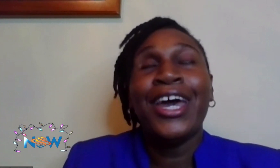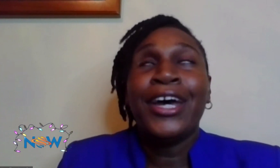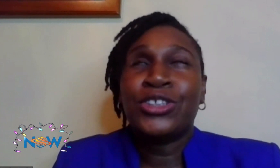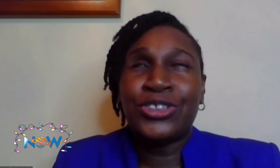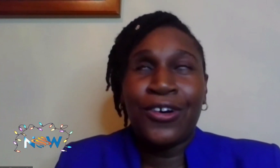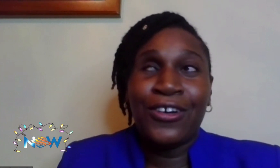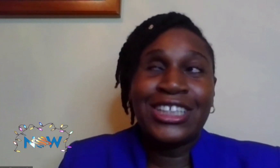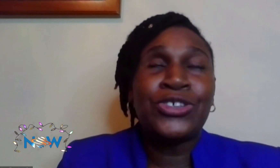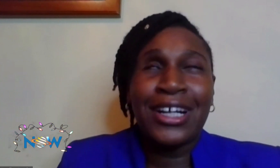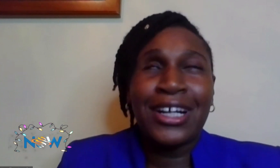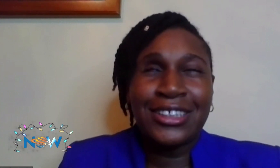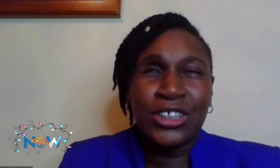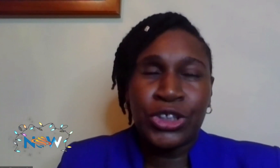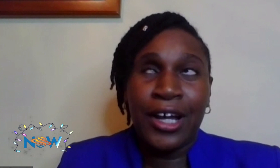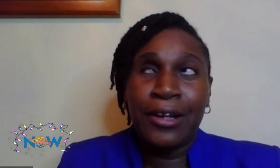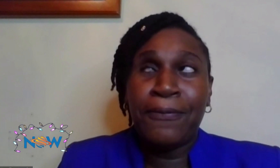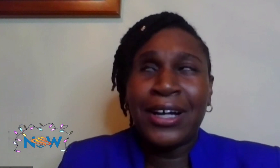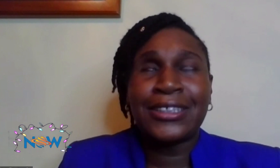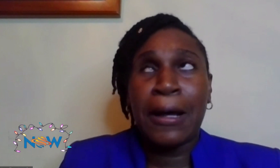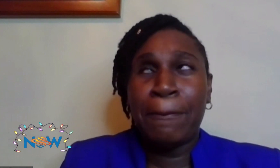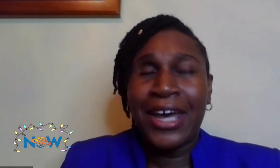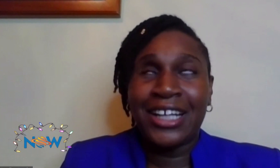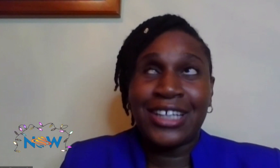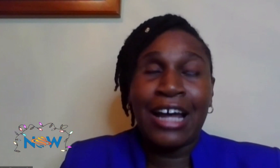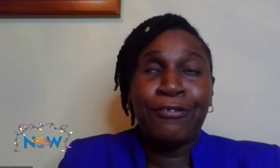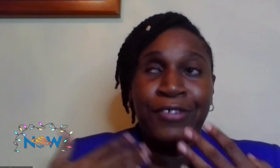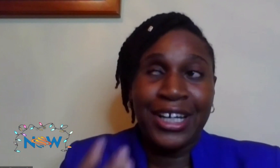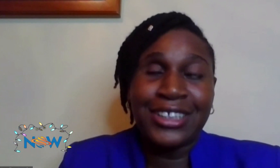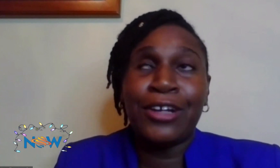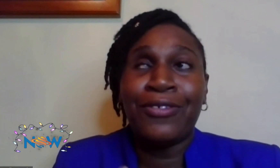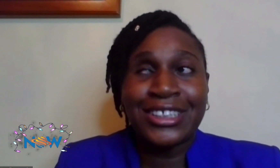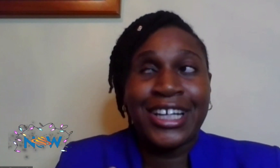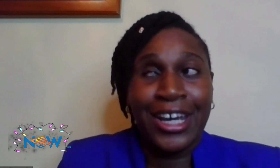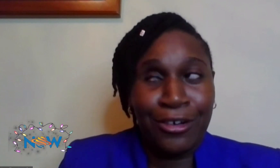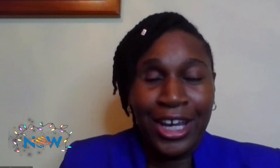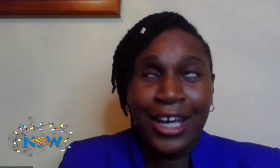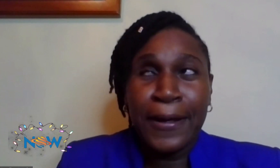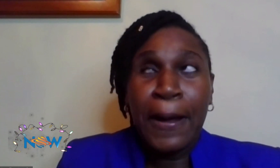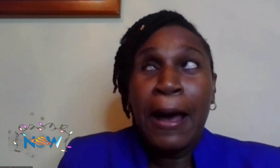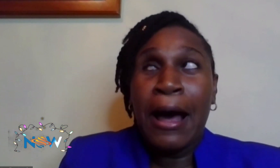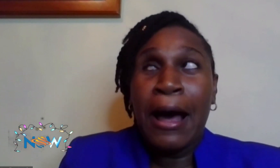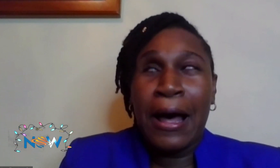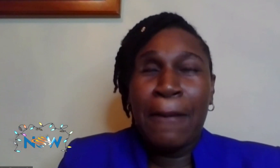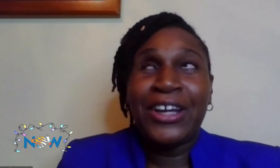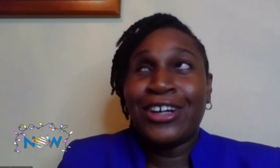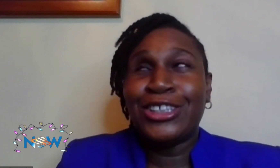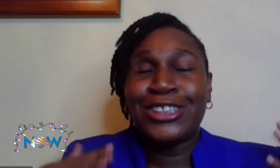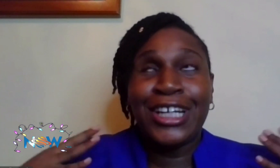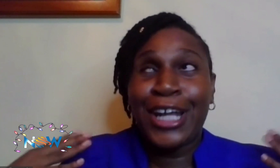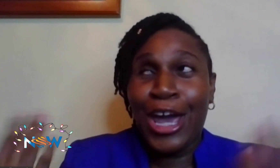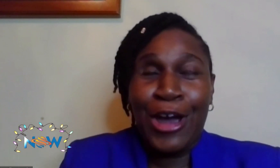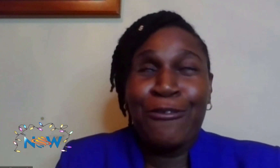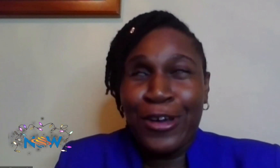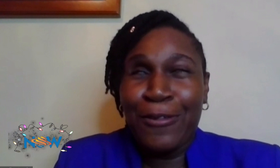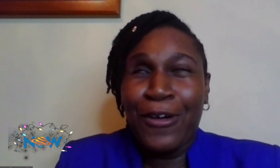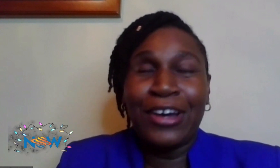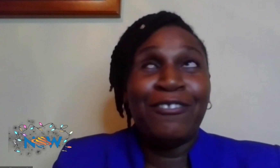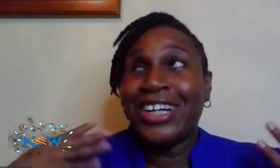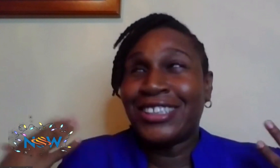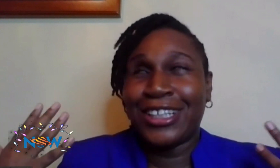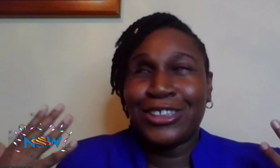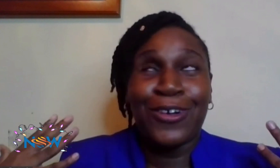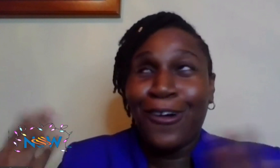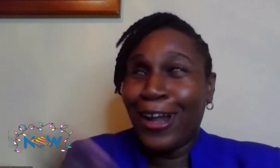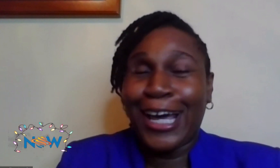sweet. So the transition was a bit, at first, it was scary, because you've seen every